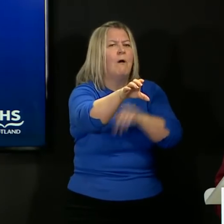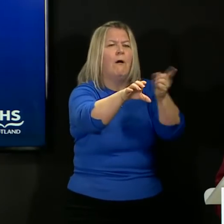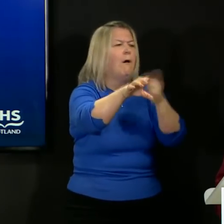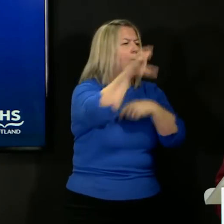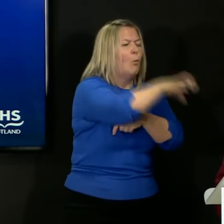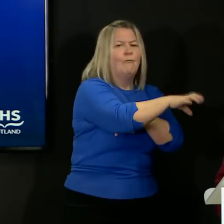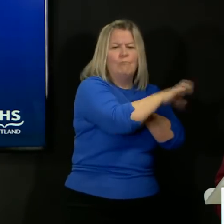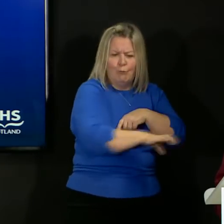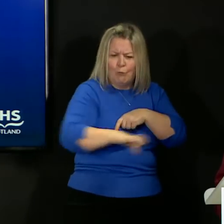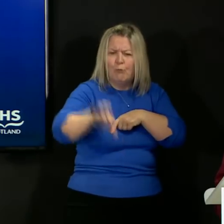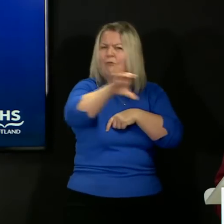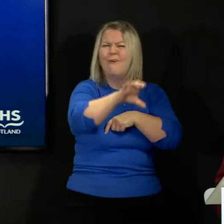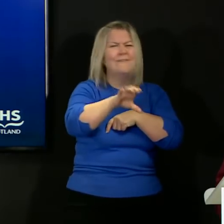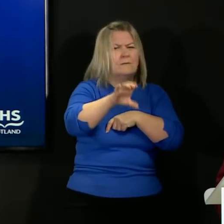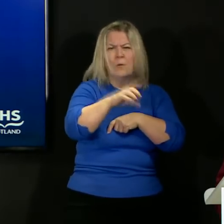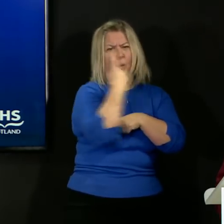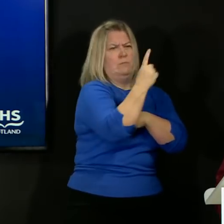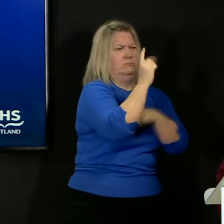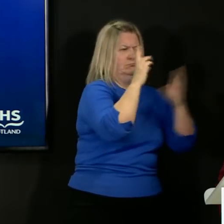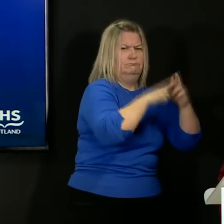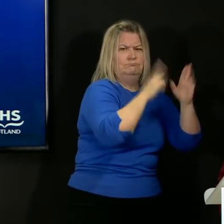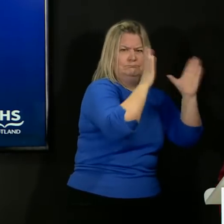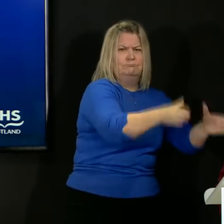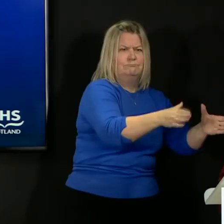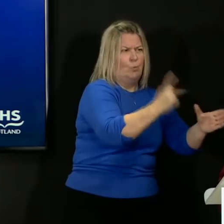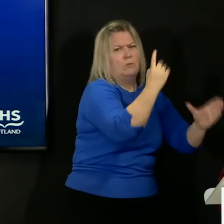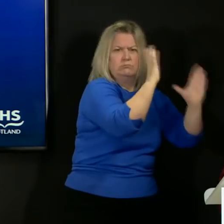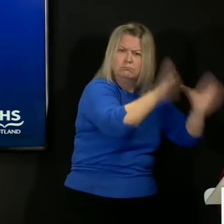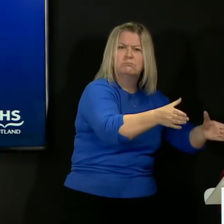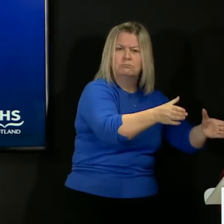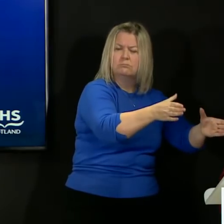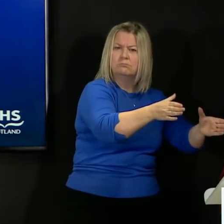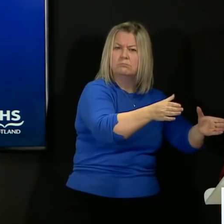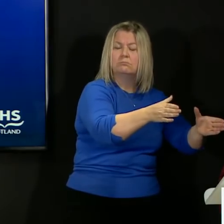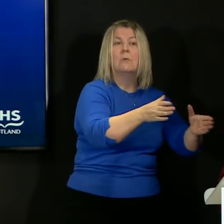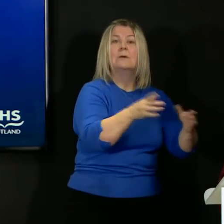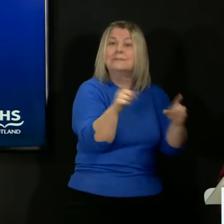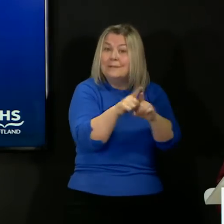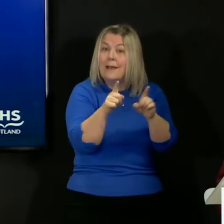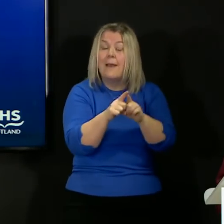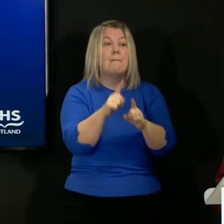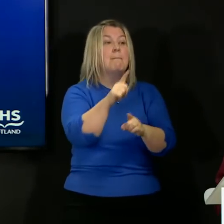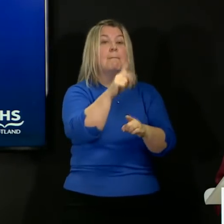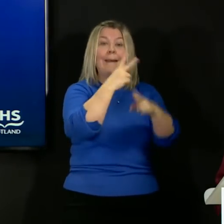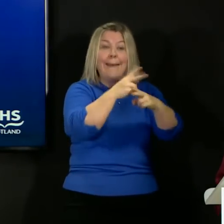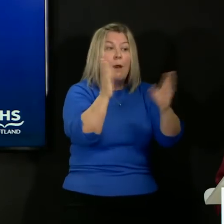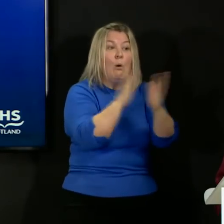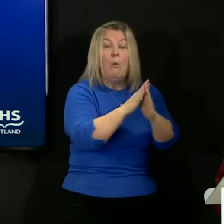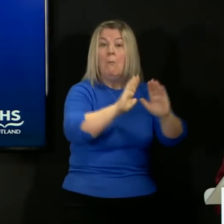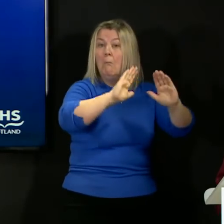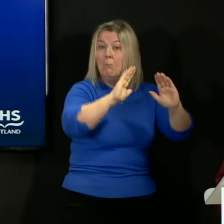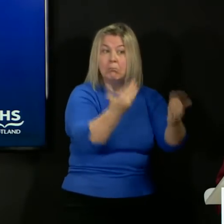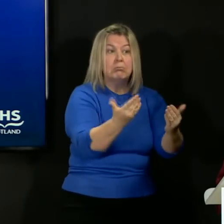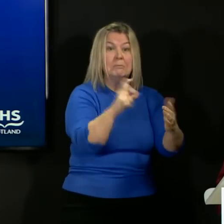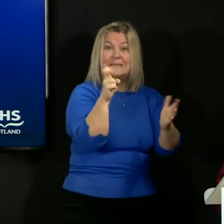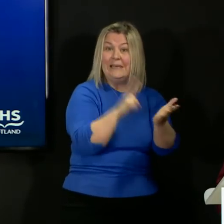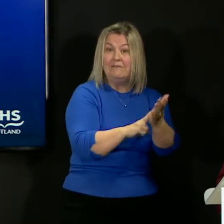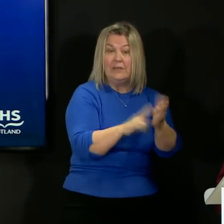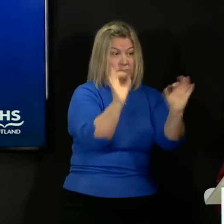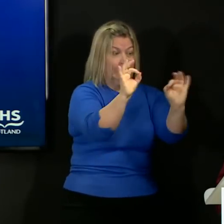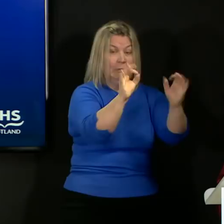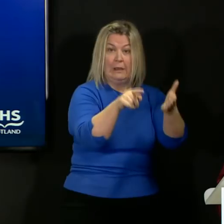it makes sense that even in a care home that does not have a case, that we regularly